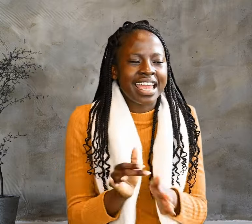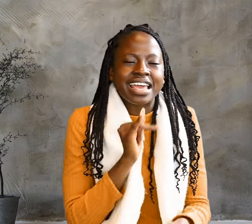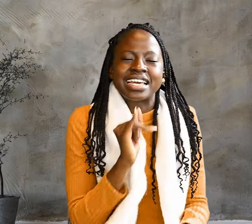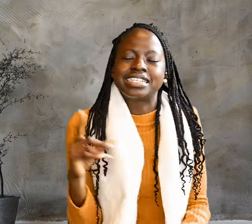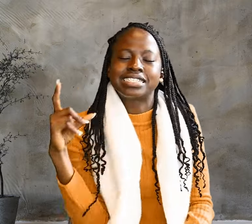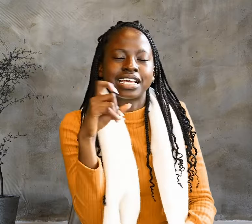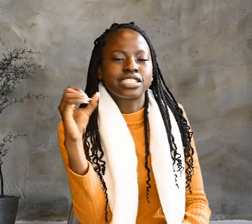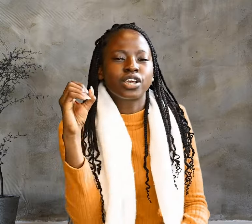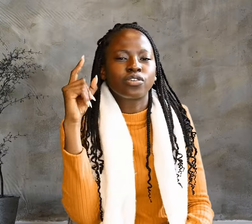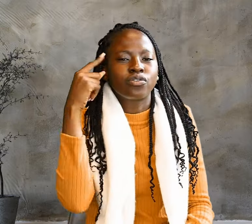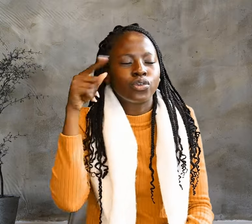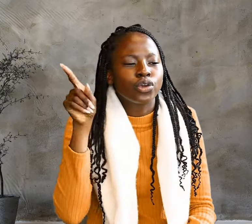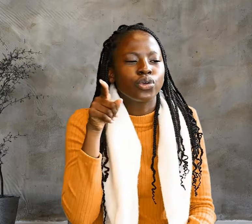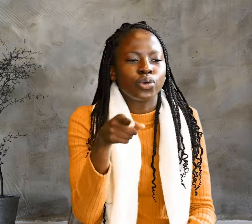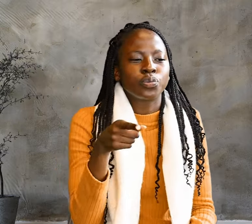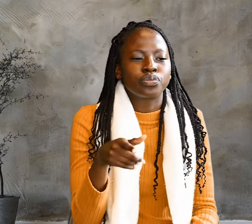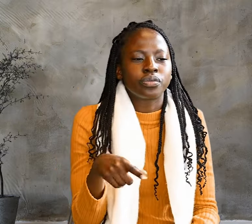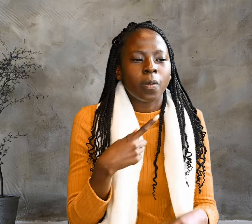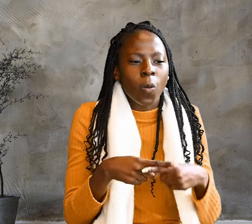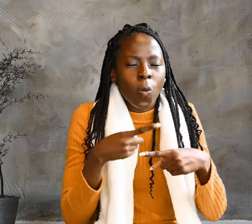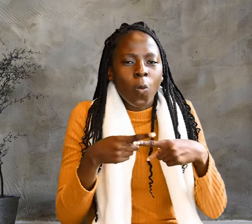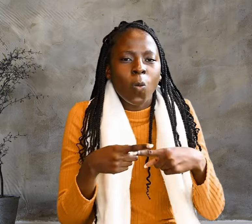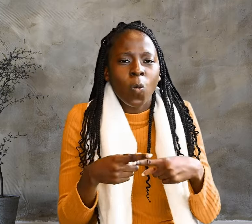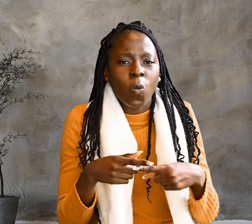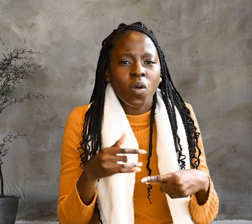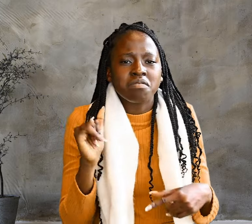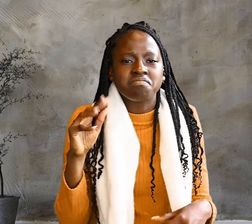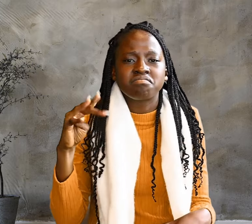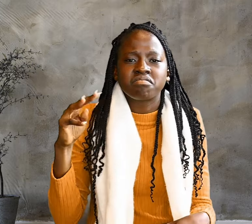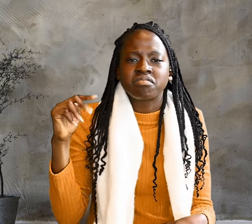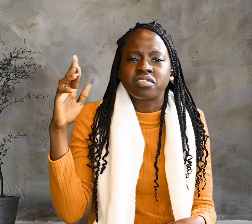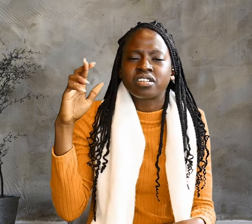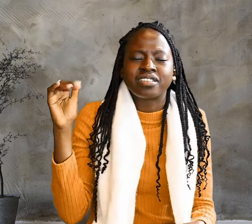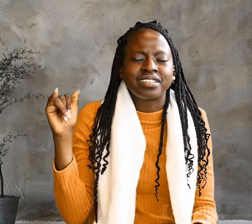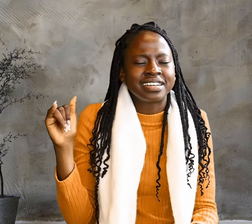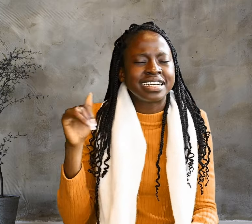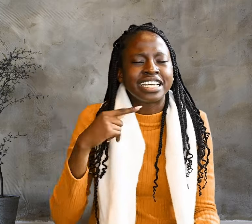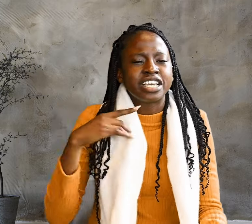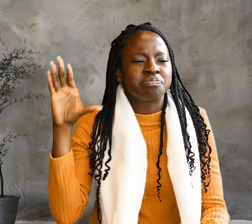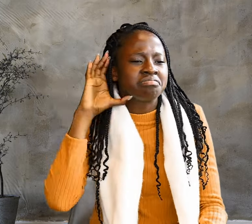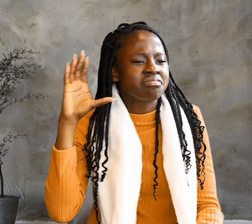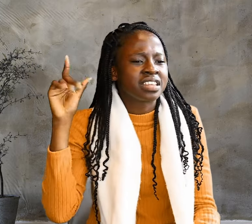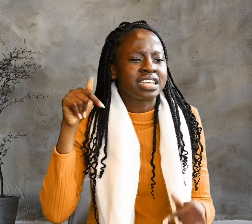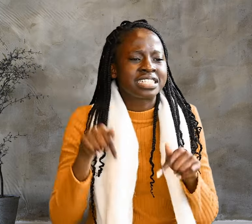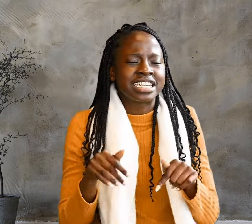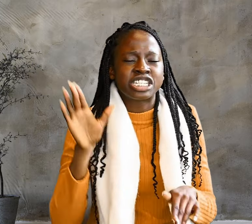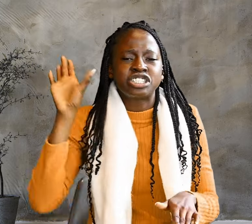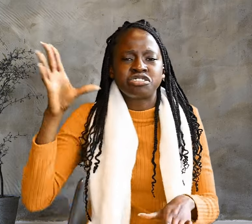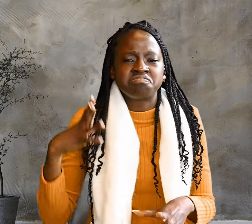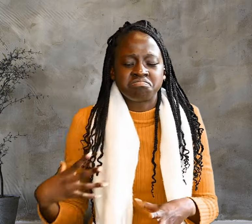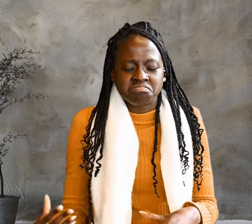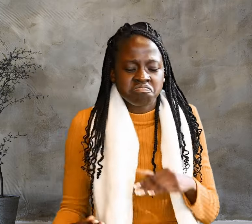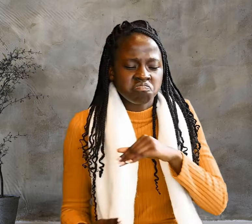and is asking for you. When Mary heard this, she got up quickly and went to him.